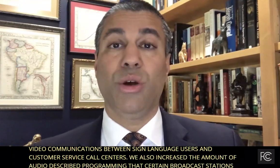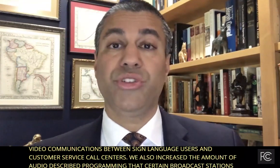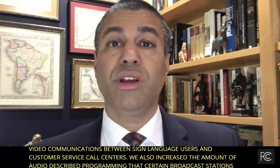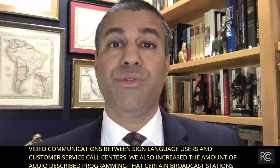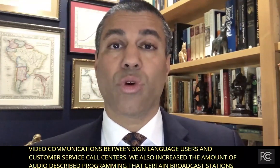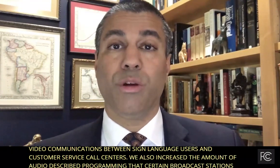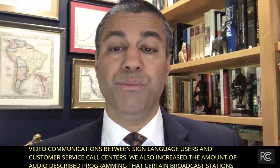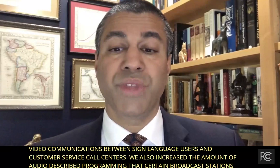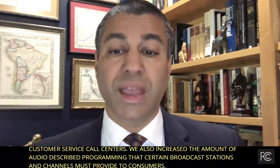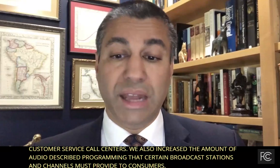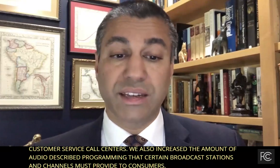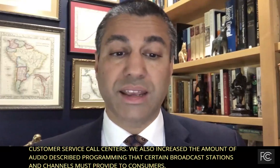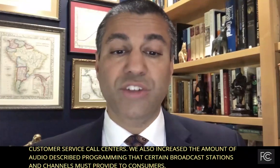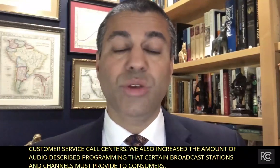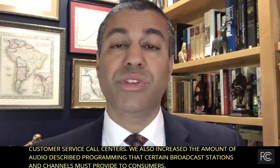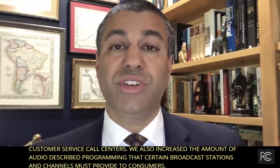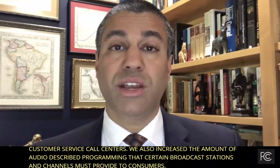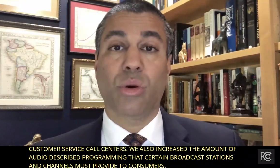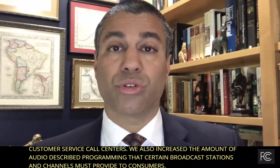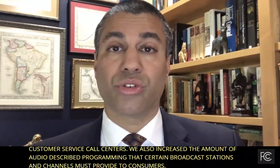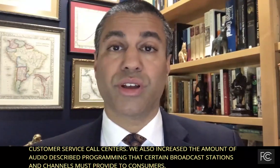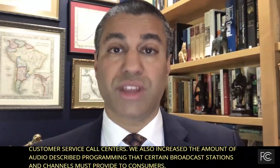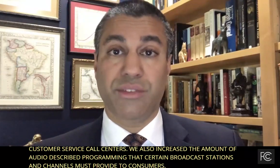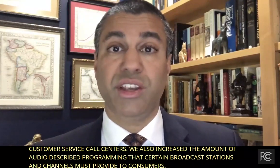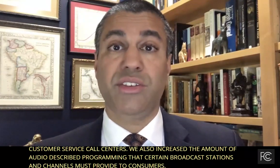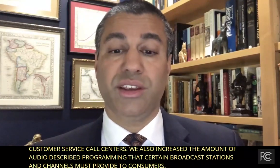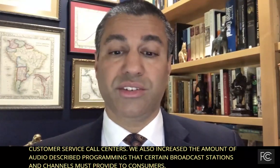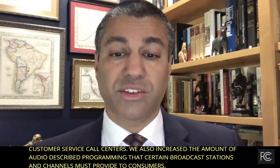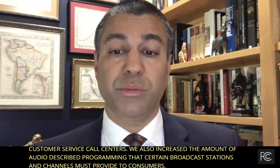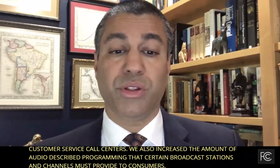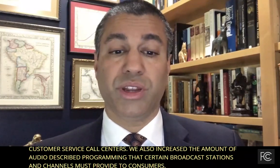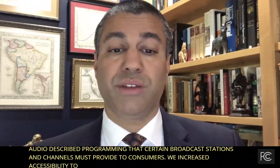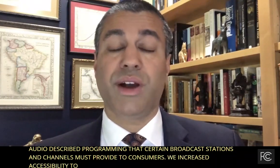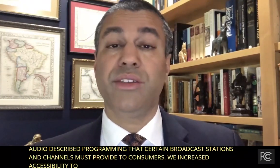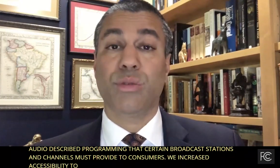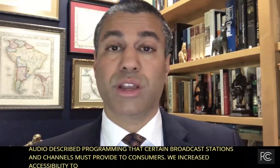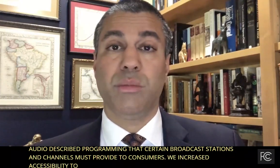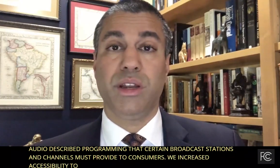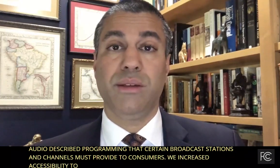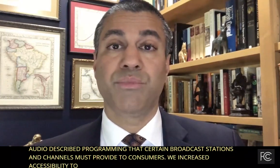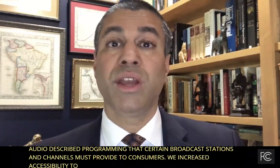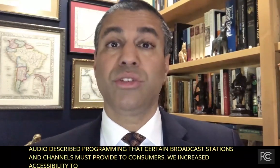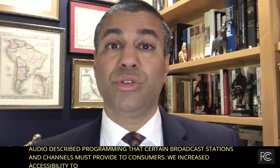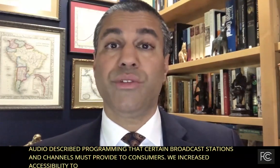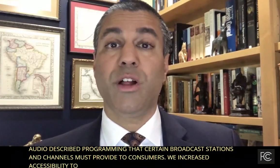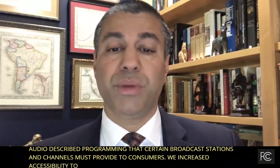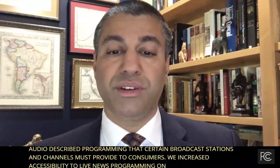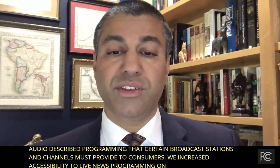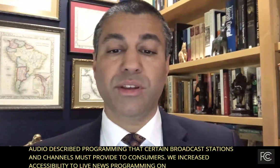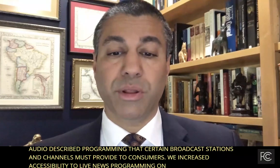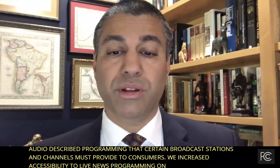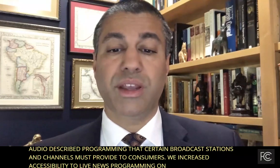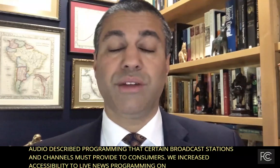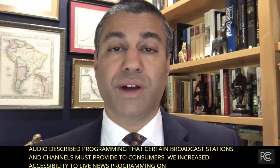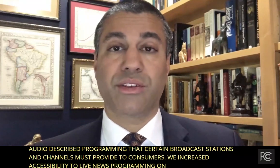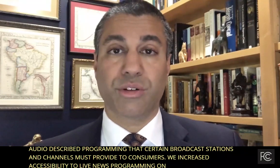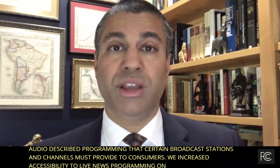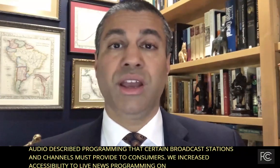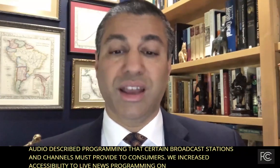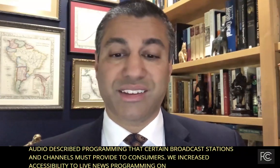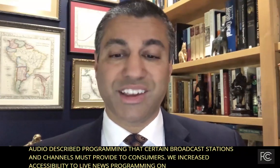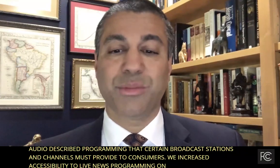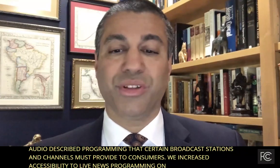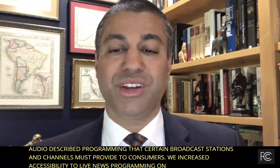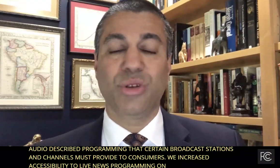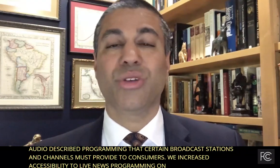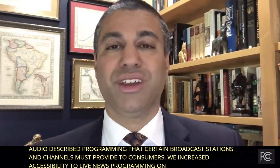by hosting a forum and engaging with stakeholders of the FCC's Disability Advisory Committee to develop a Disability Advisory